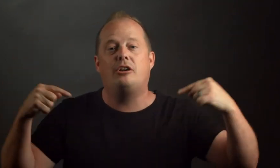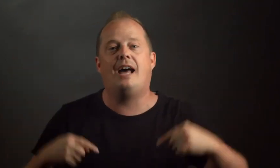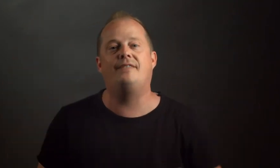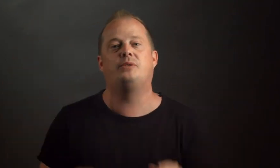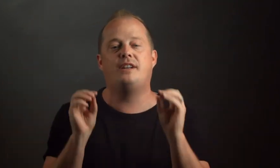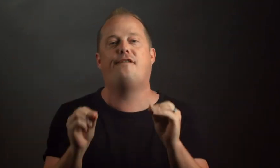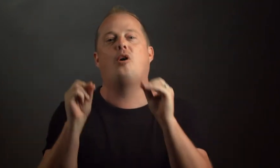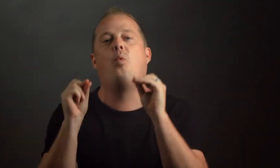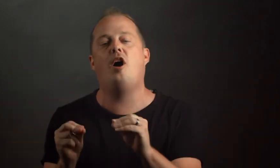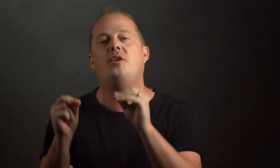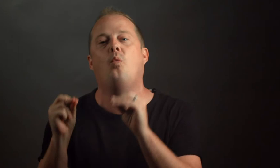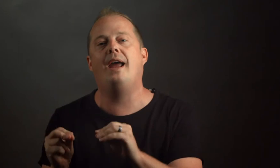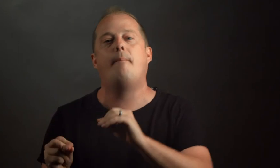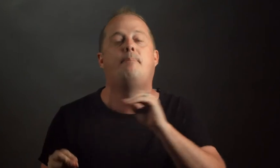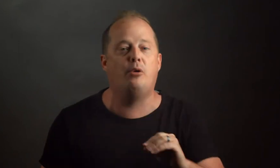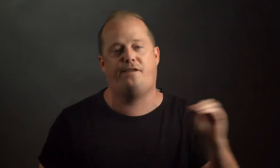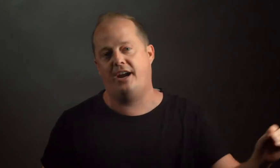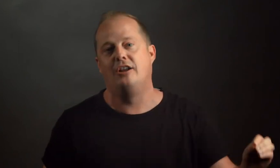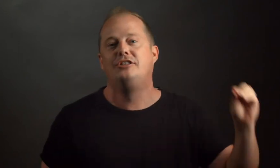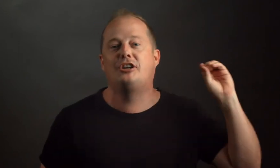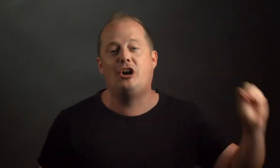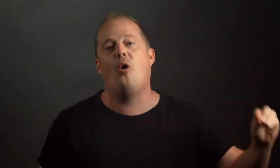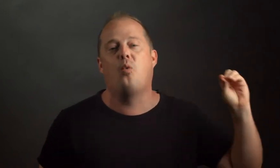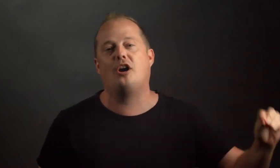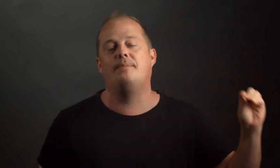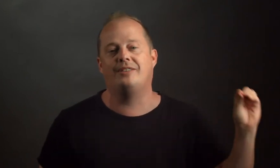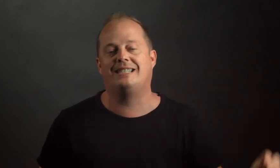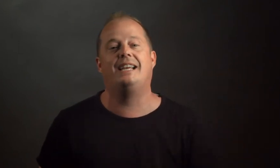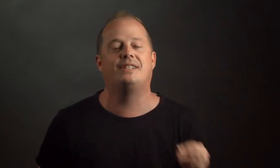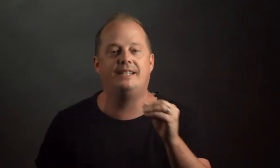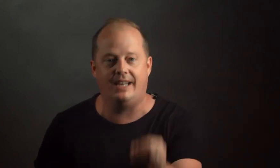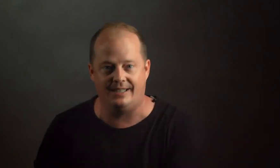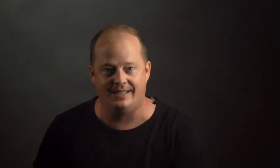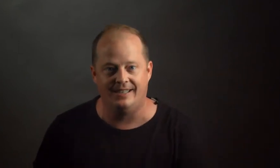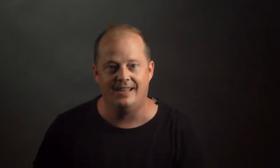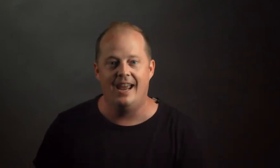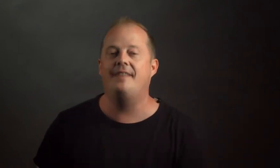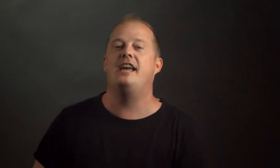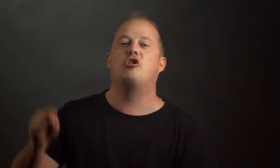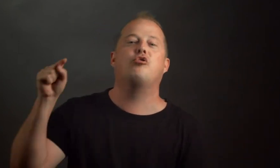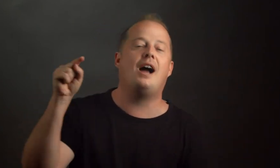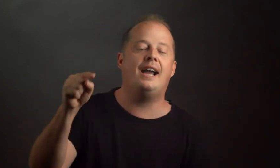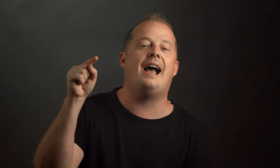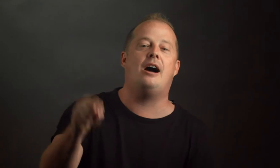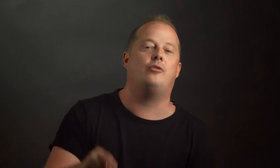their lives was enough for a one-way boat fair to go work among the slaves and they did it and they cried out